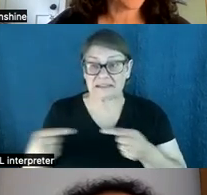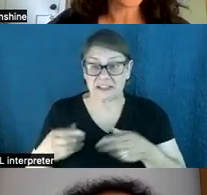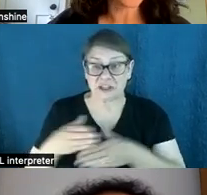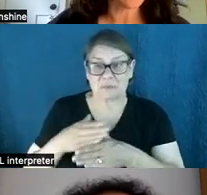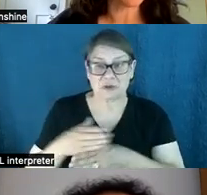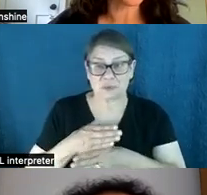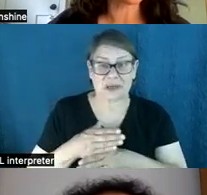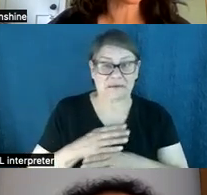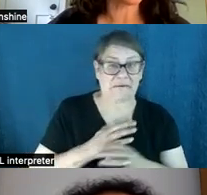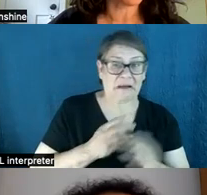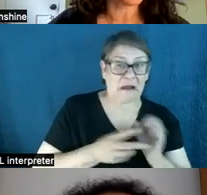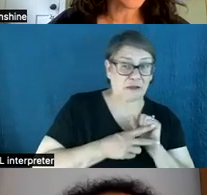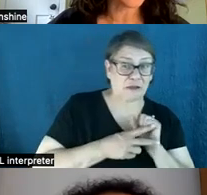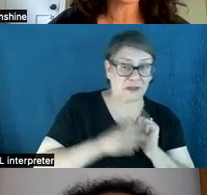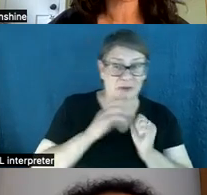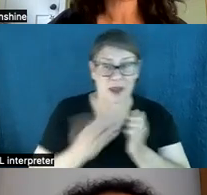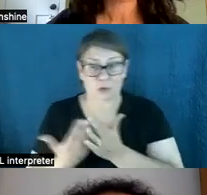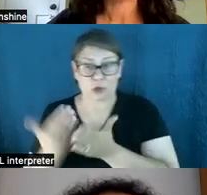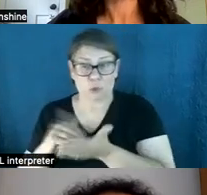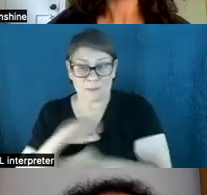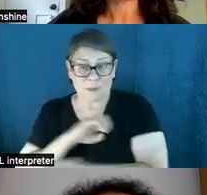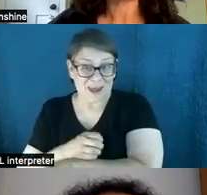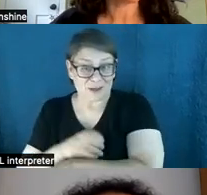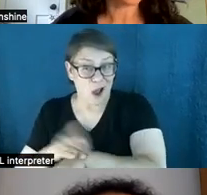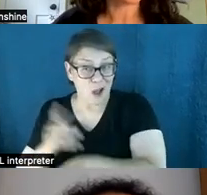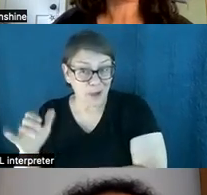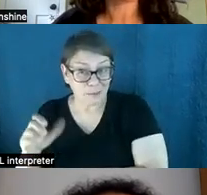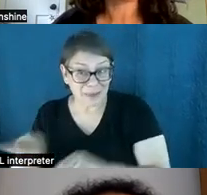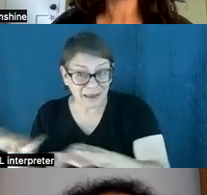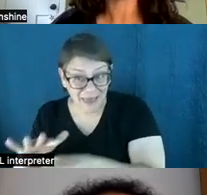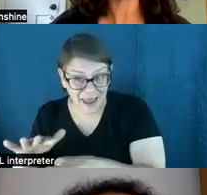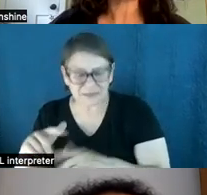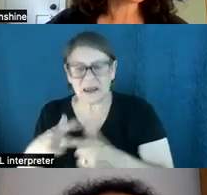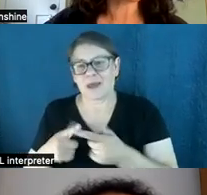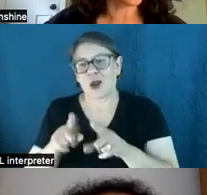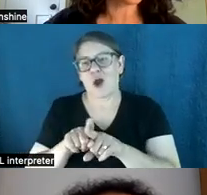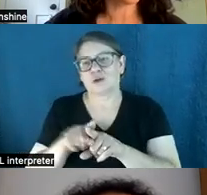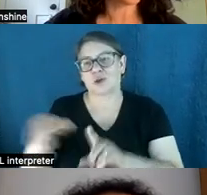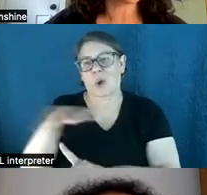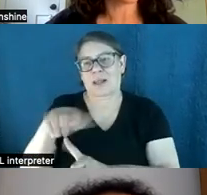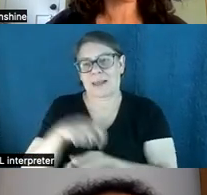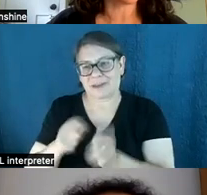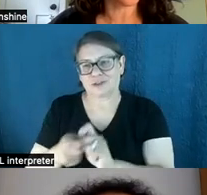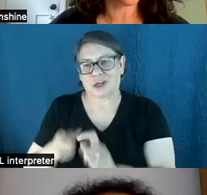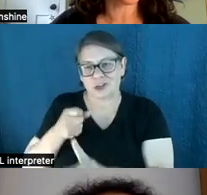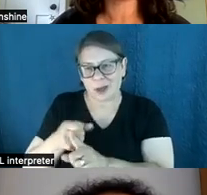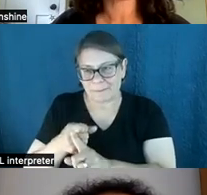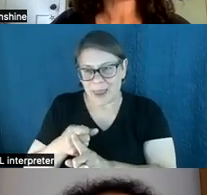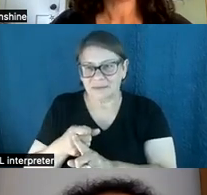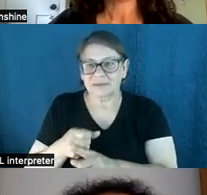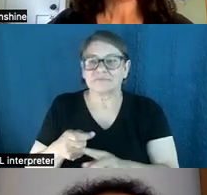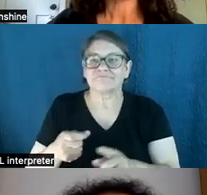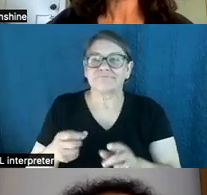renewable energy development on public lands, and climate change impacts, including intensifying droughts and wildfires.